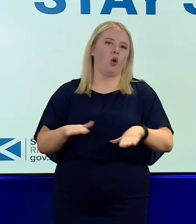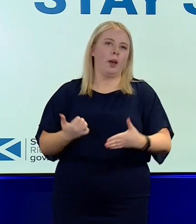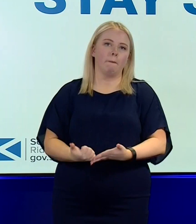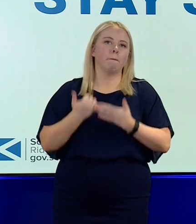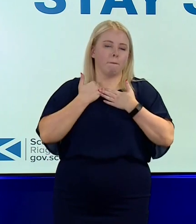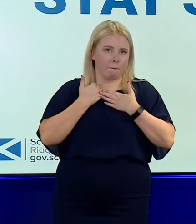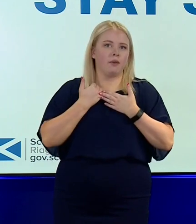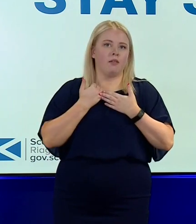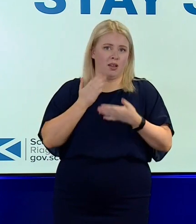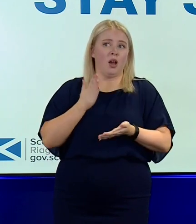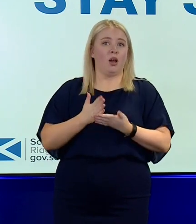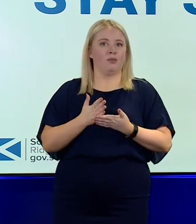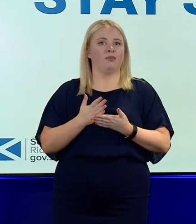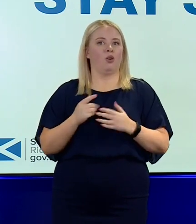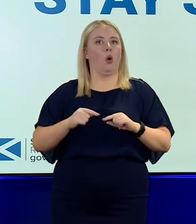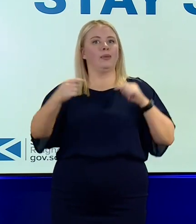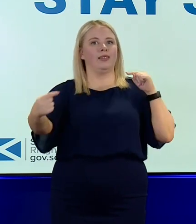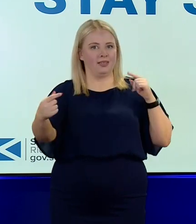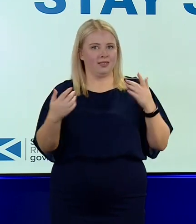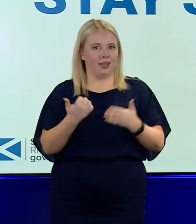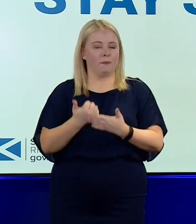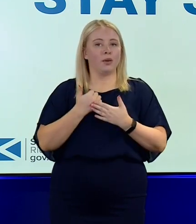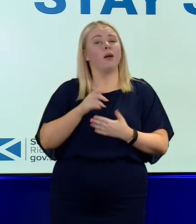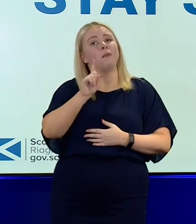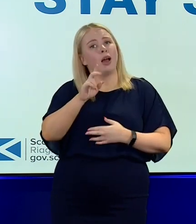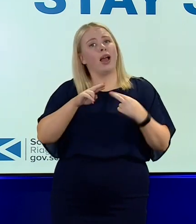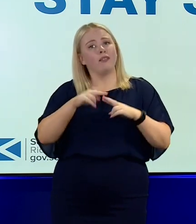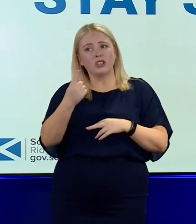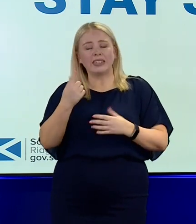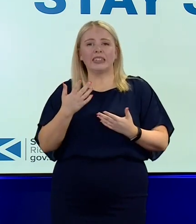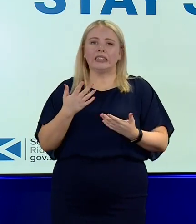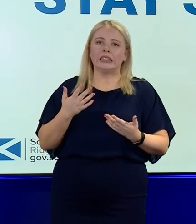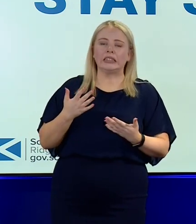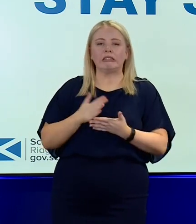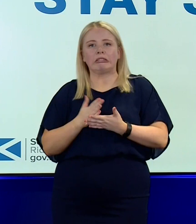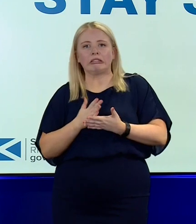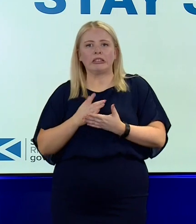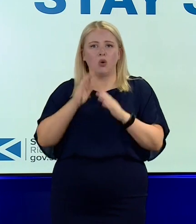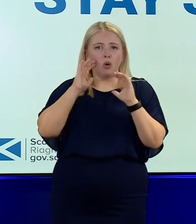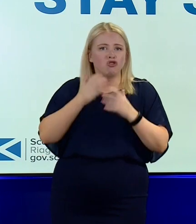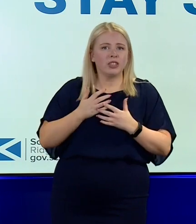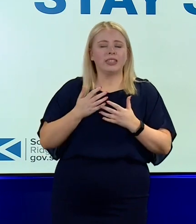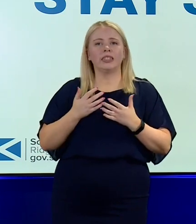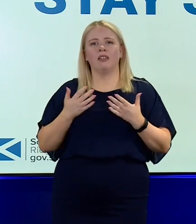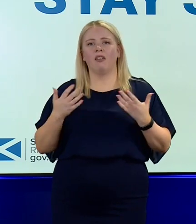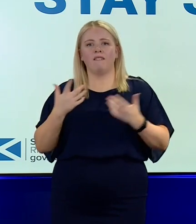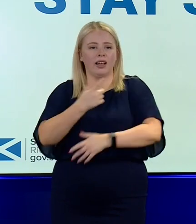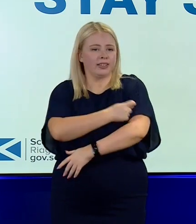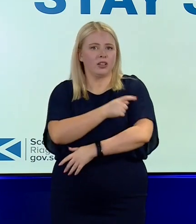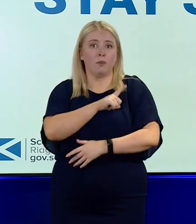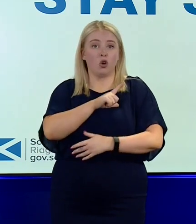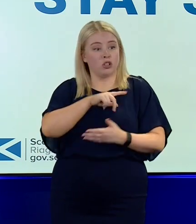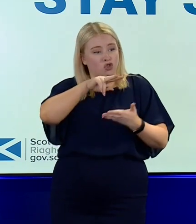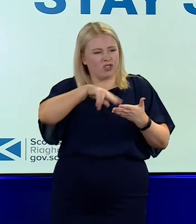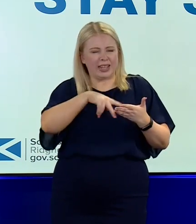all. In fact, you are doing the opposite of helping. But if you're somebody who is genuinely worried about vaccination, because you might be